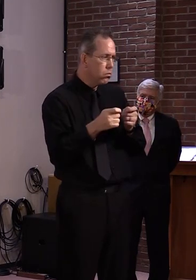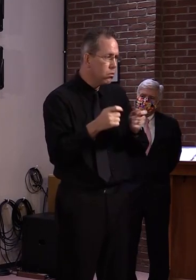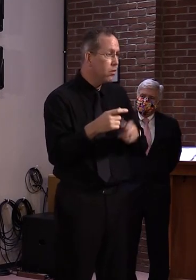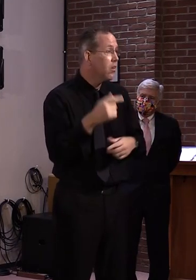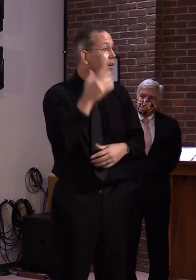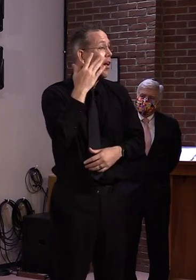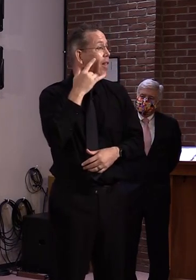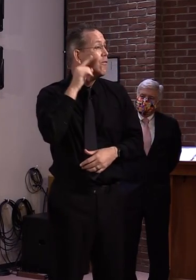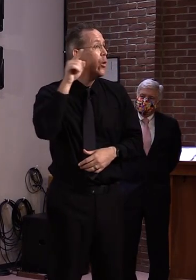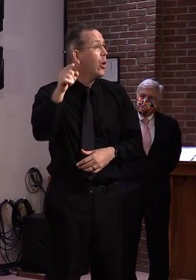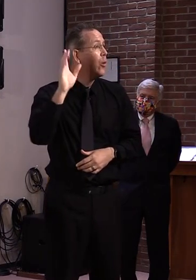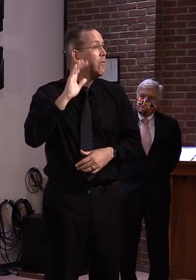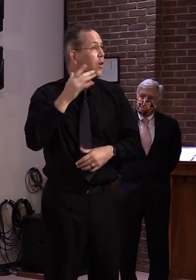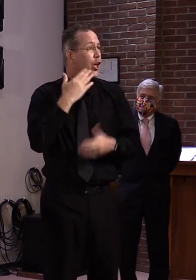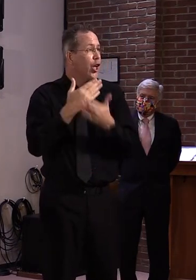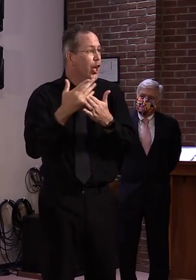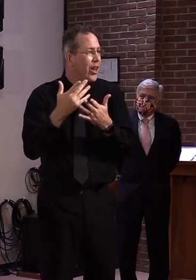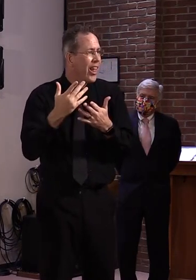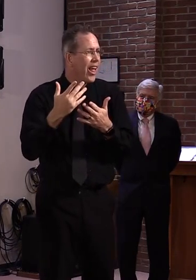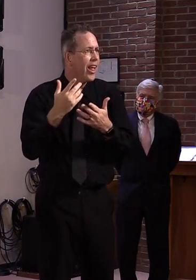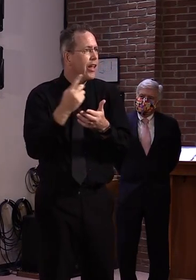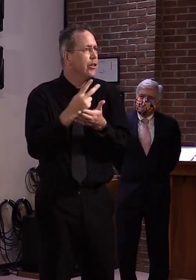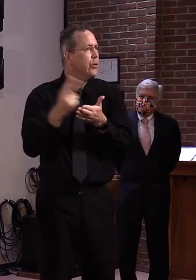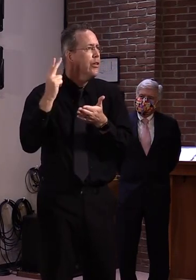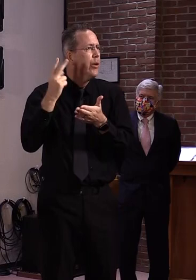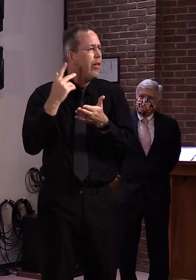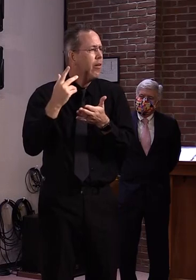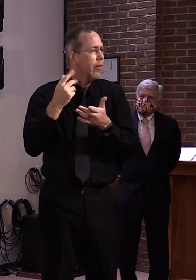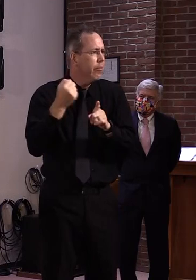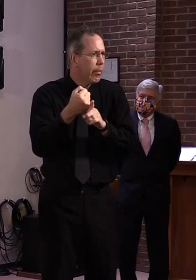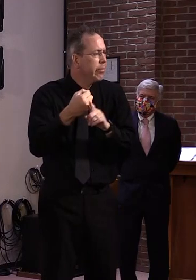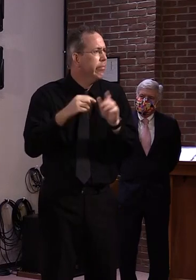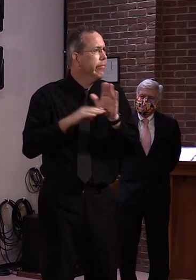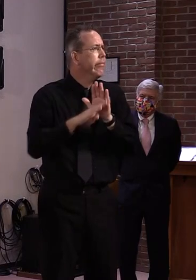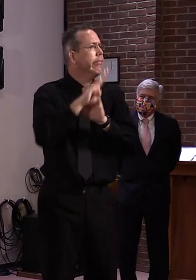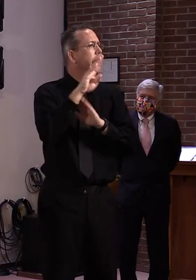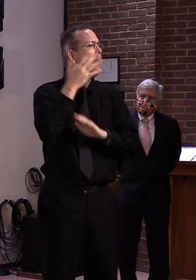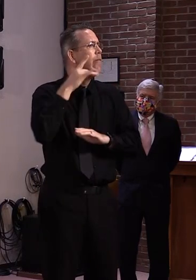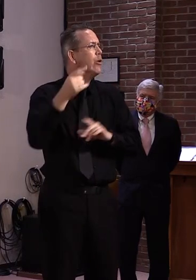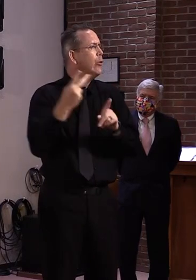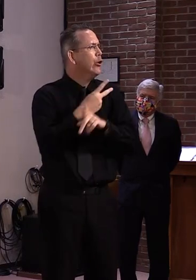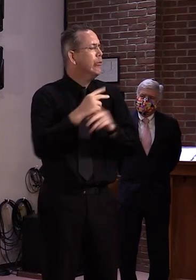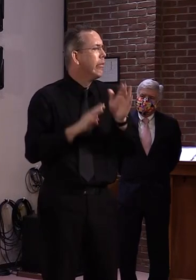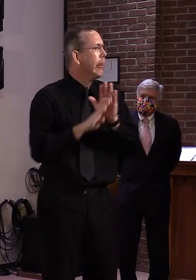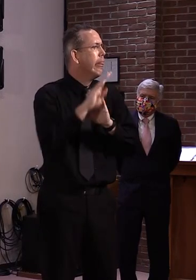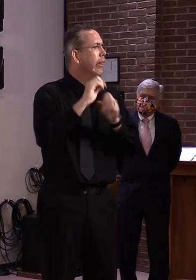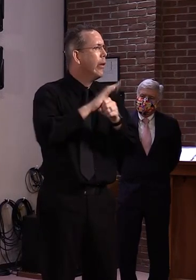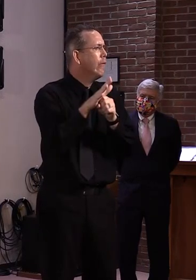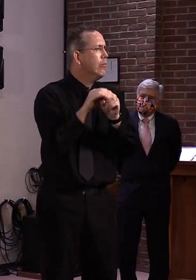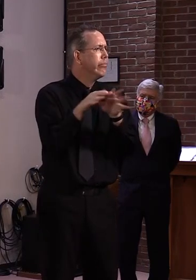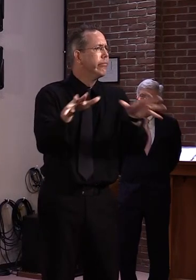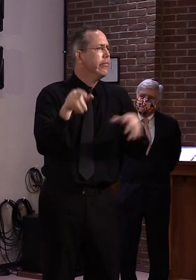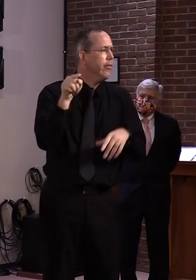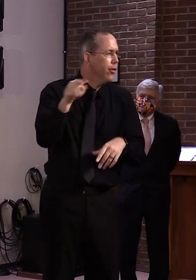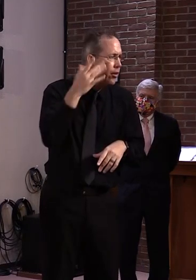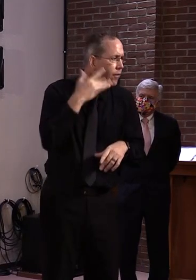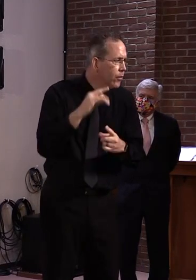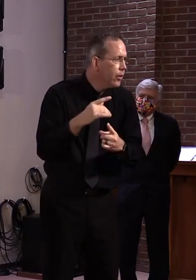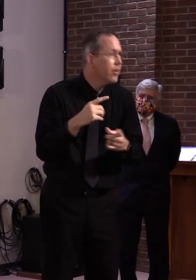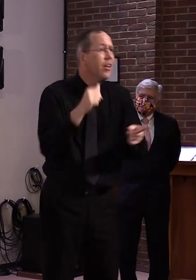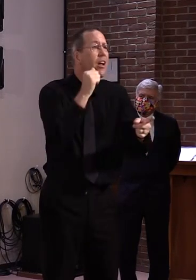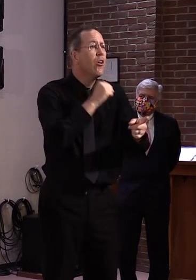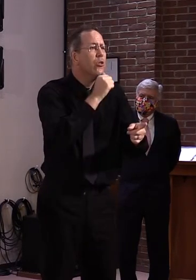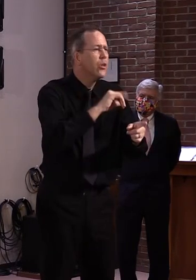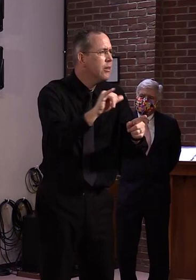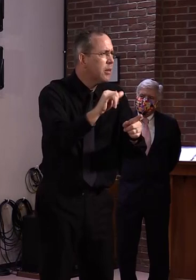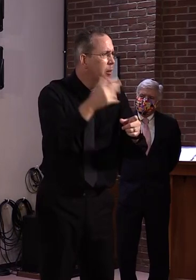it was good news about two weeks ago, but not so good news today, as well as with Arizona, and Texas and maybe